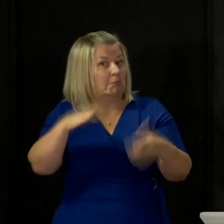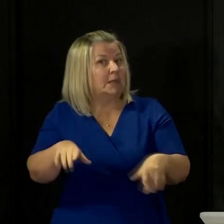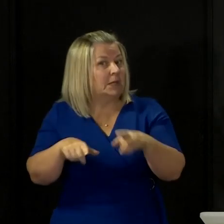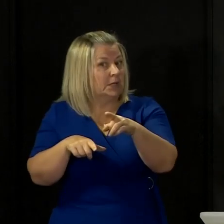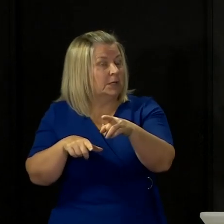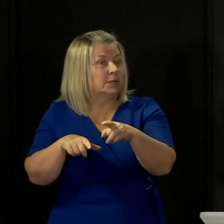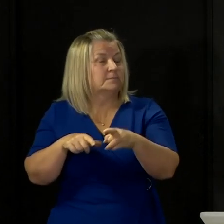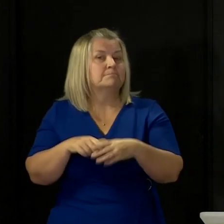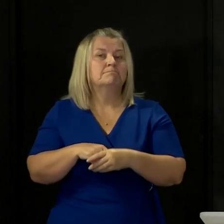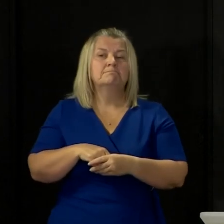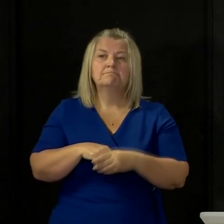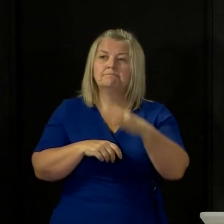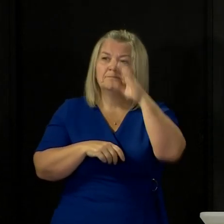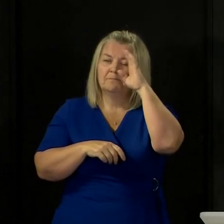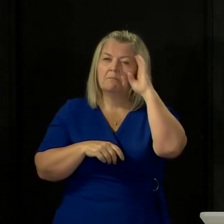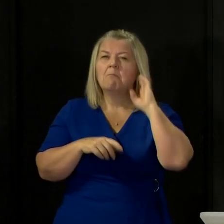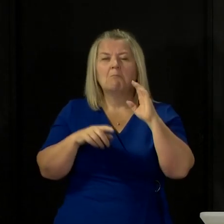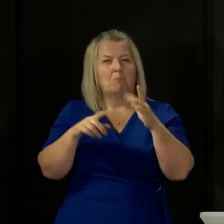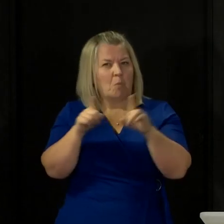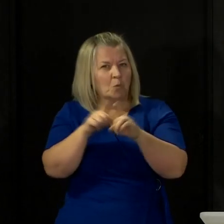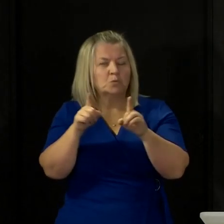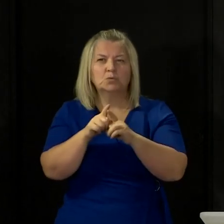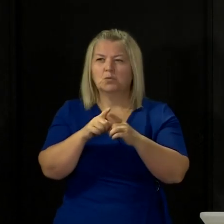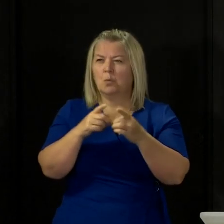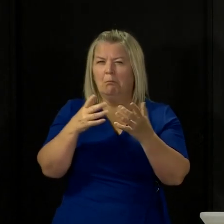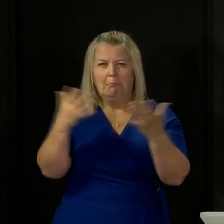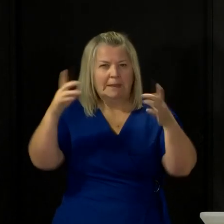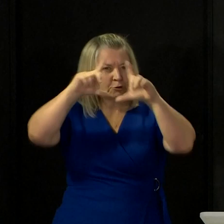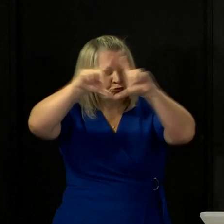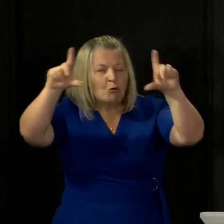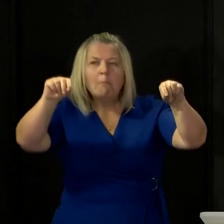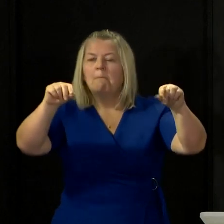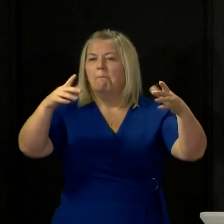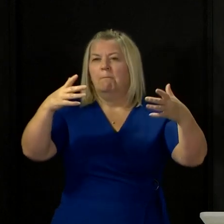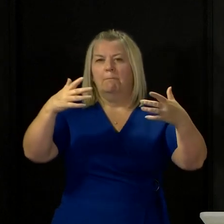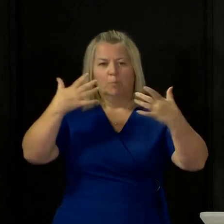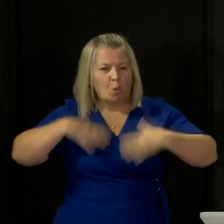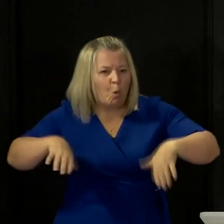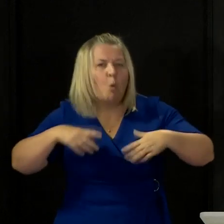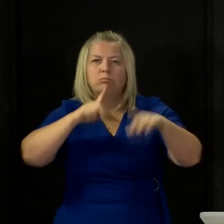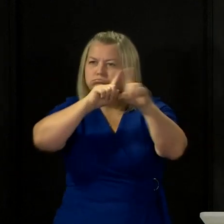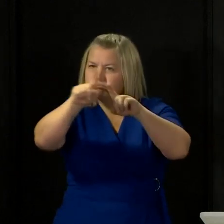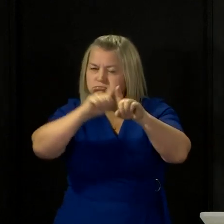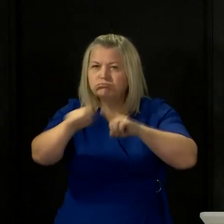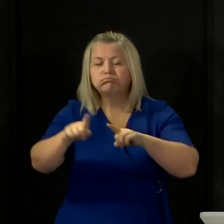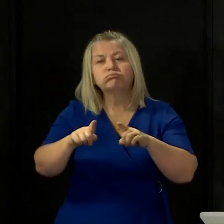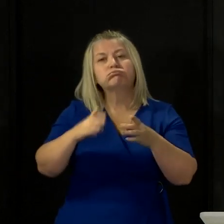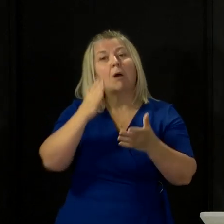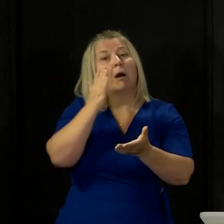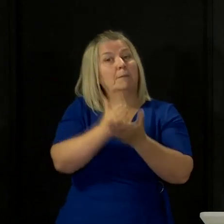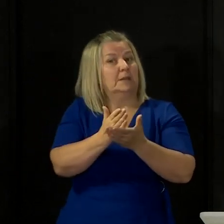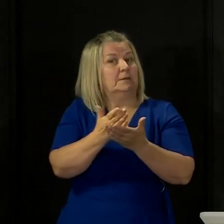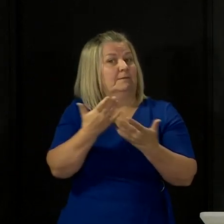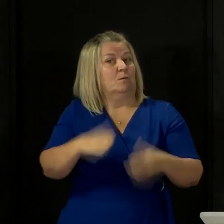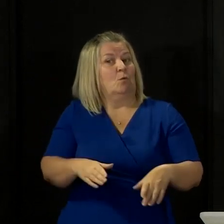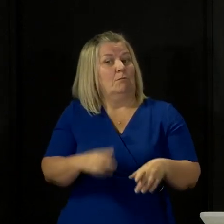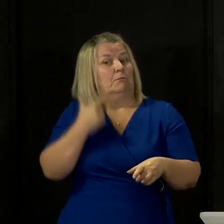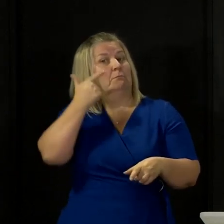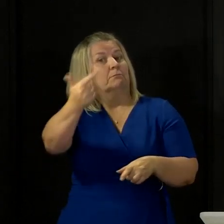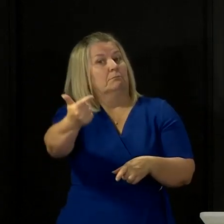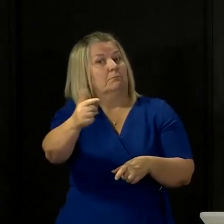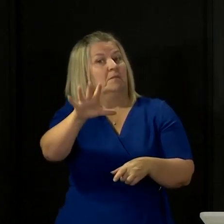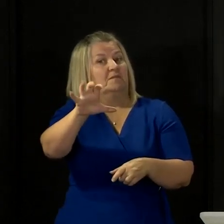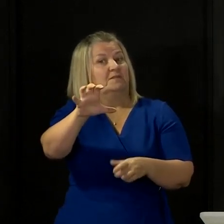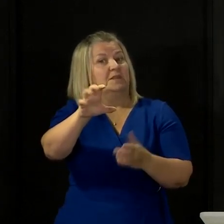much more substantial reopening of stores promised in England from next Monday from the 15th.